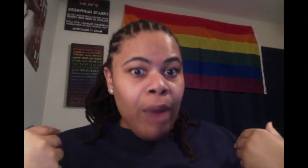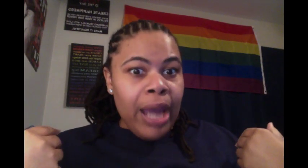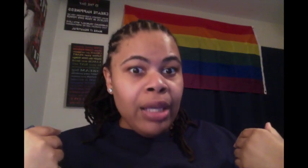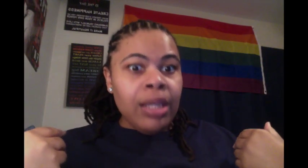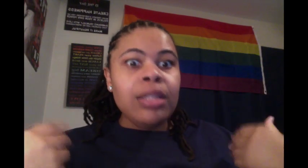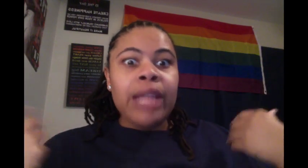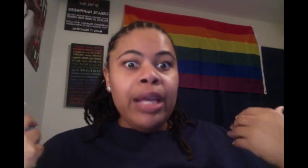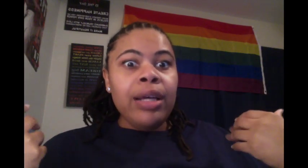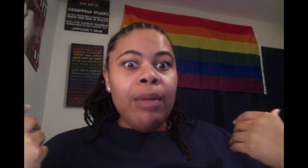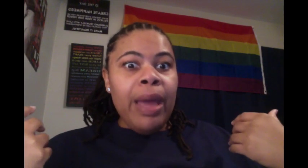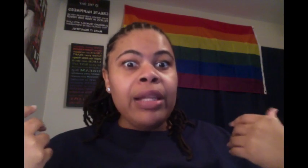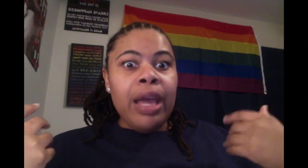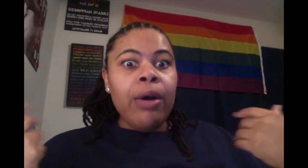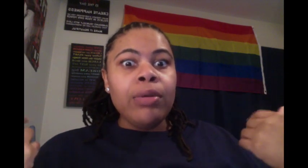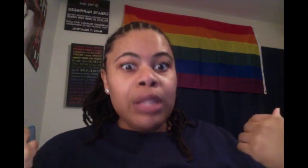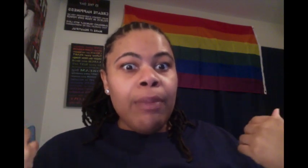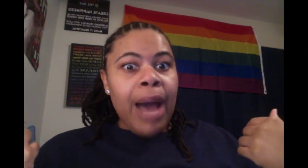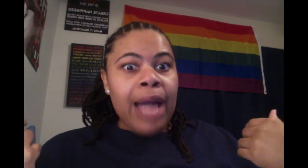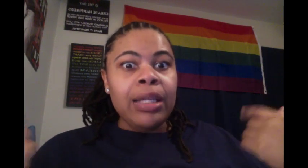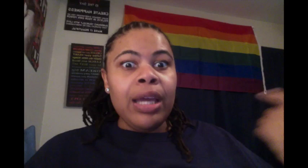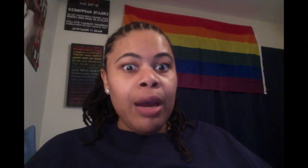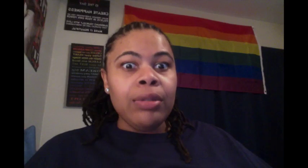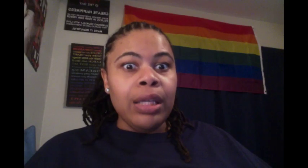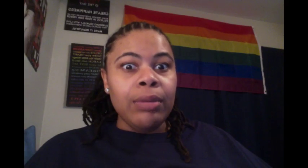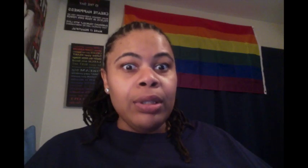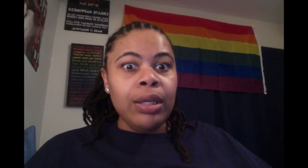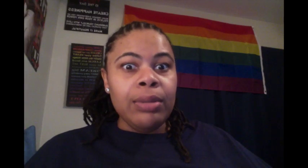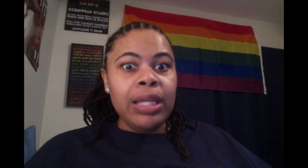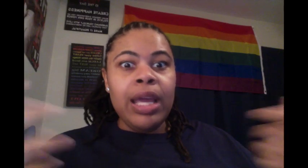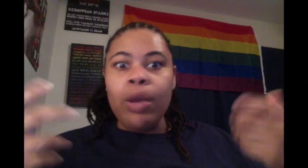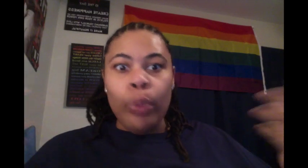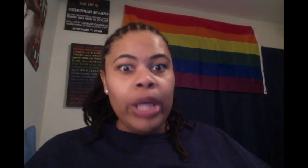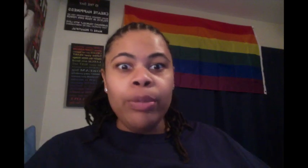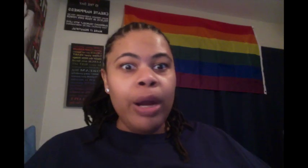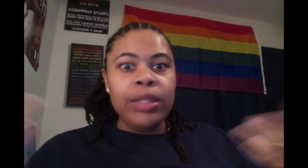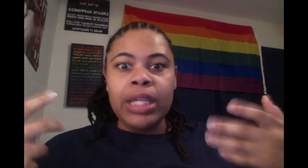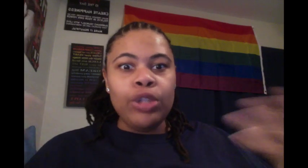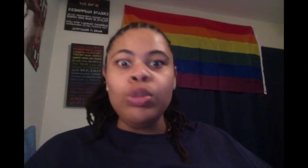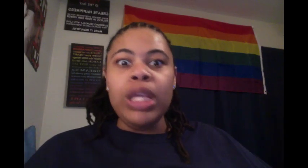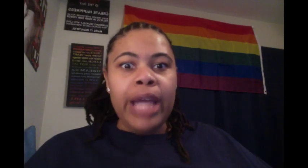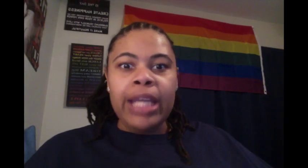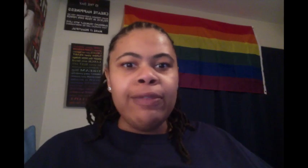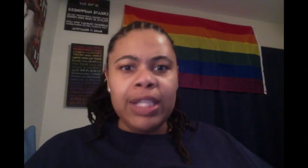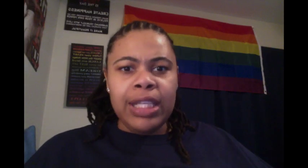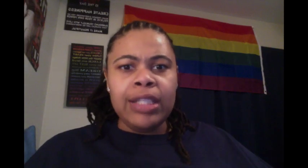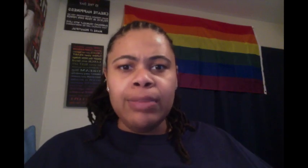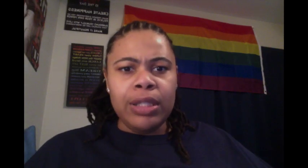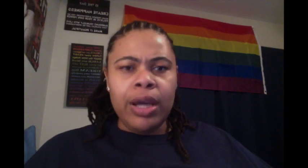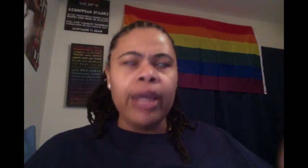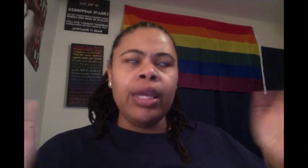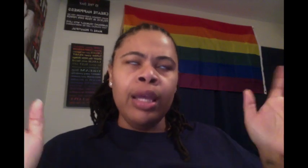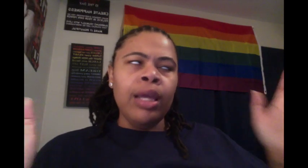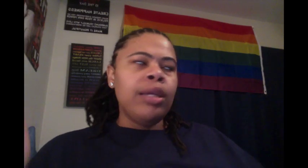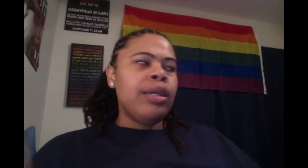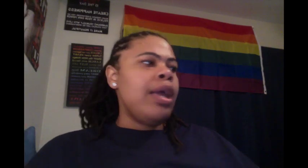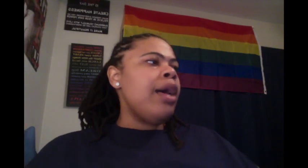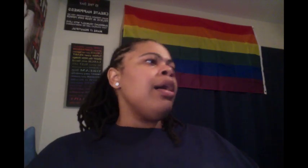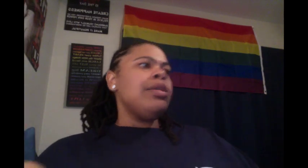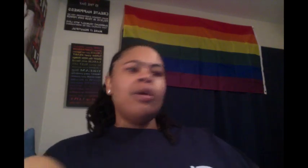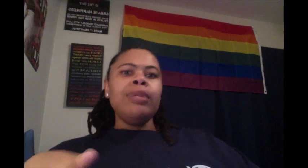right? They can come back down on somebody and hurt them. You know what I'm saying? A random person that you did not even intend to be the target. Yeah. Don't be